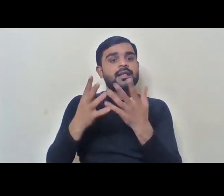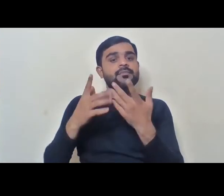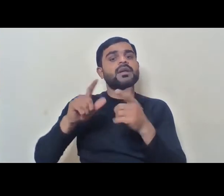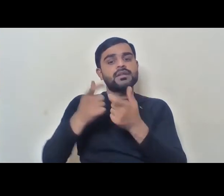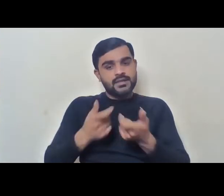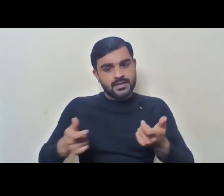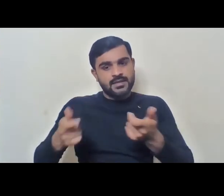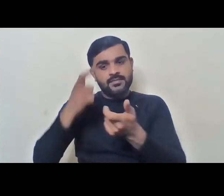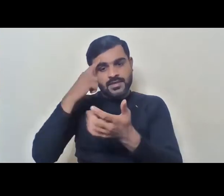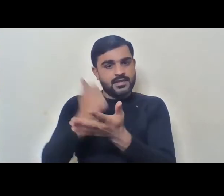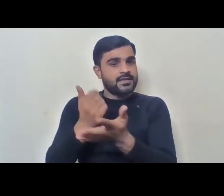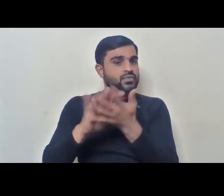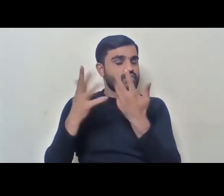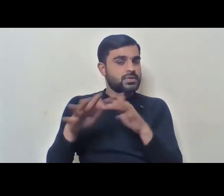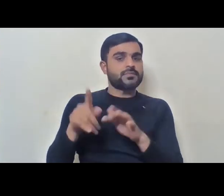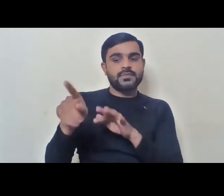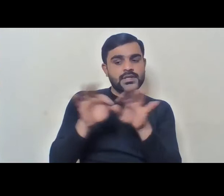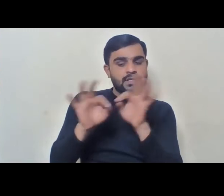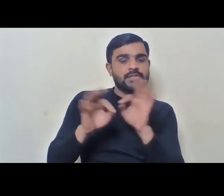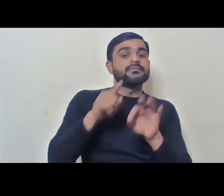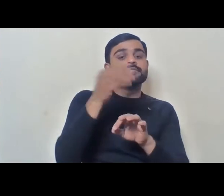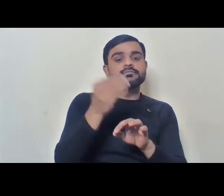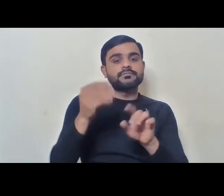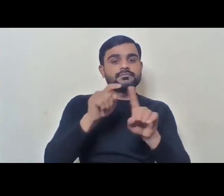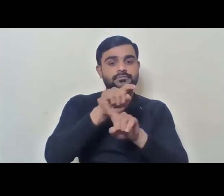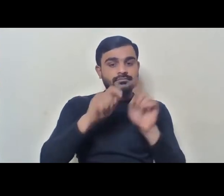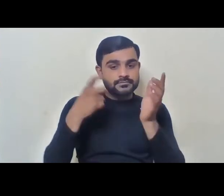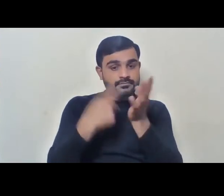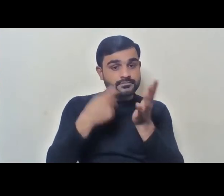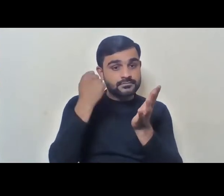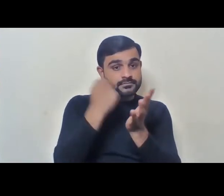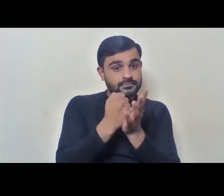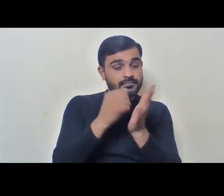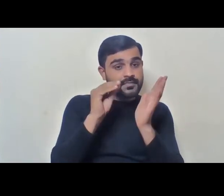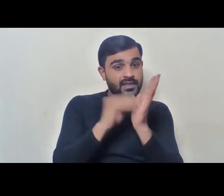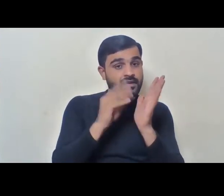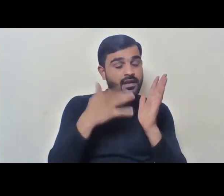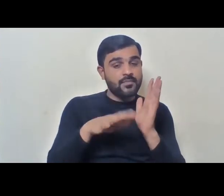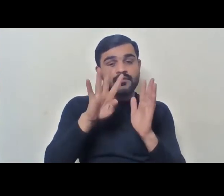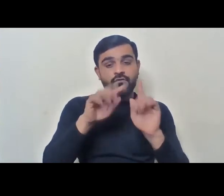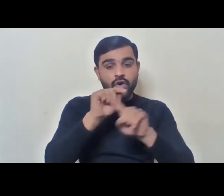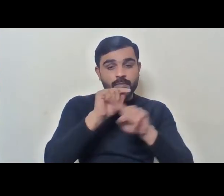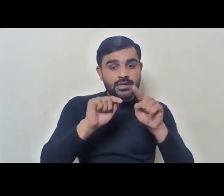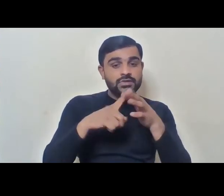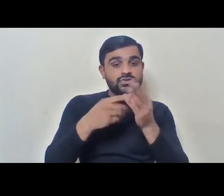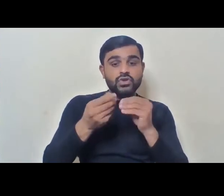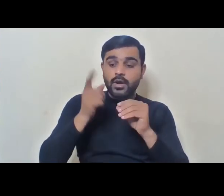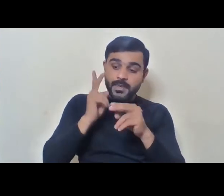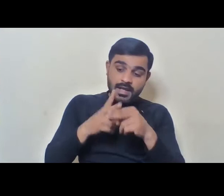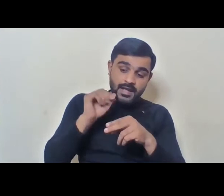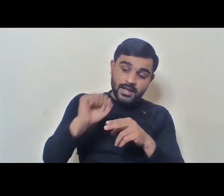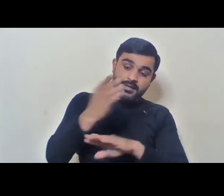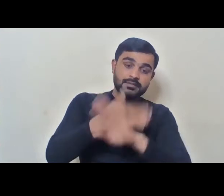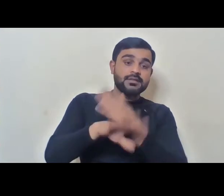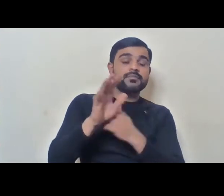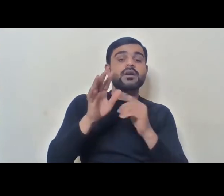And then there will be reservation of posts, so there will be 4% of posts reserved for persons with disabilities in public